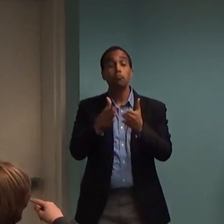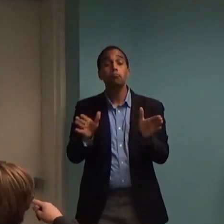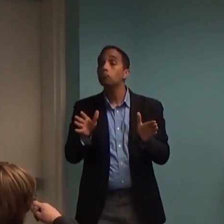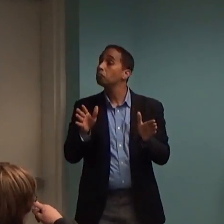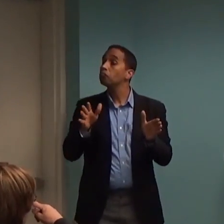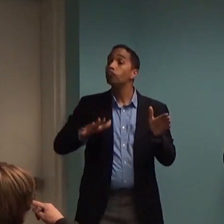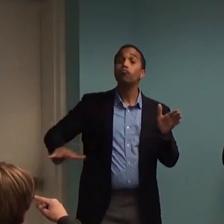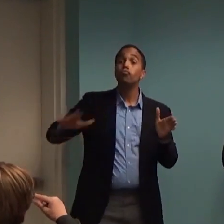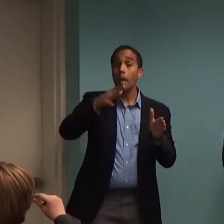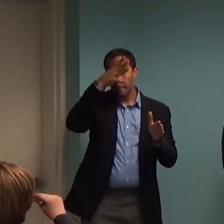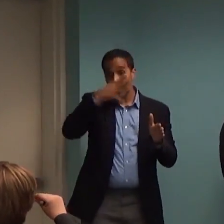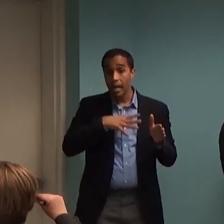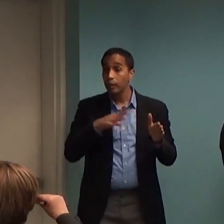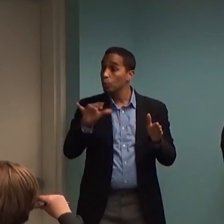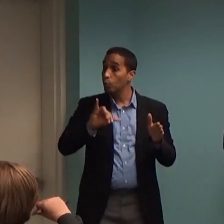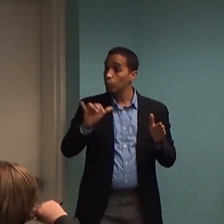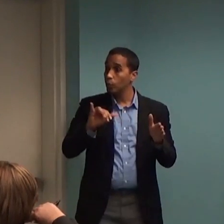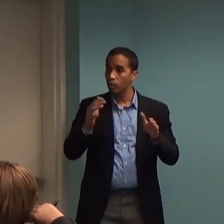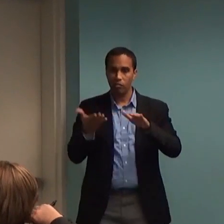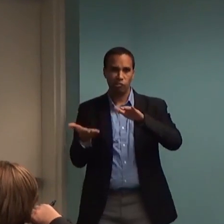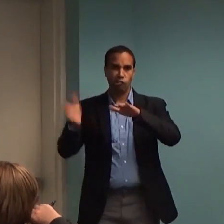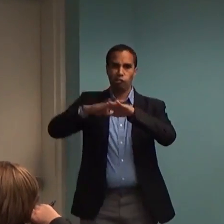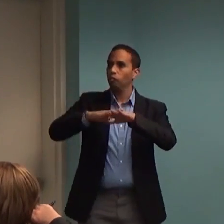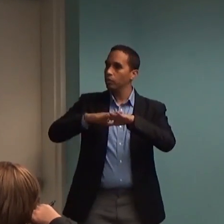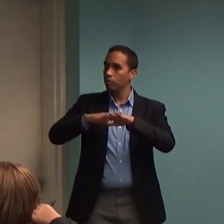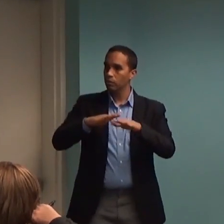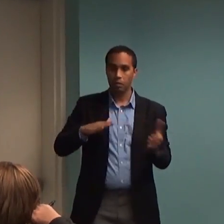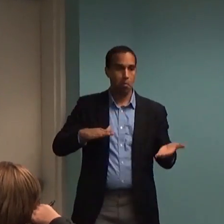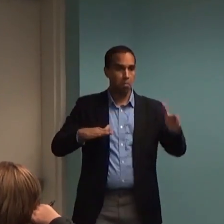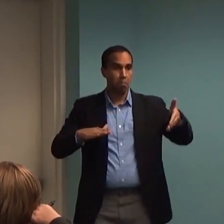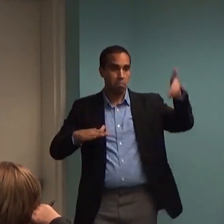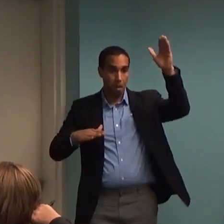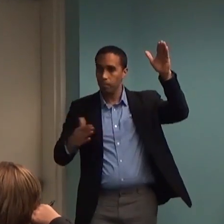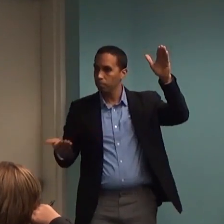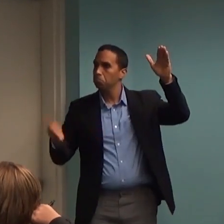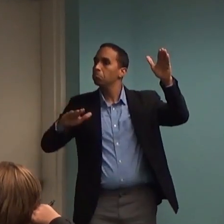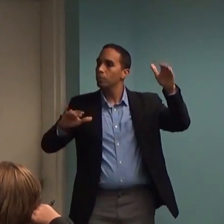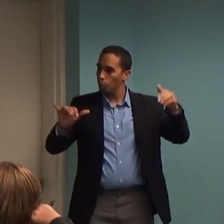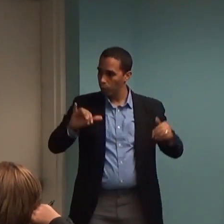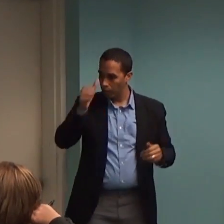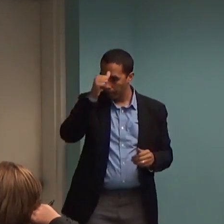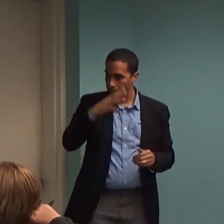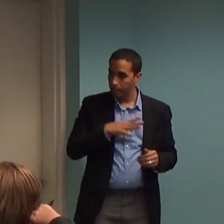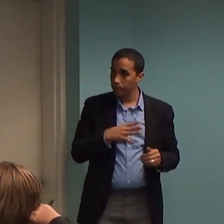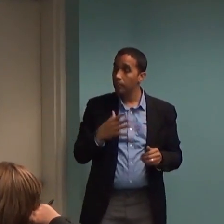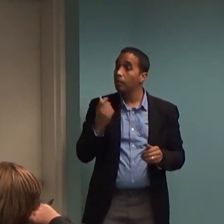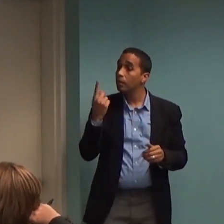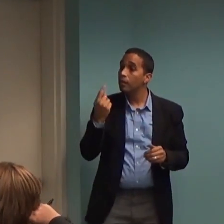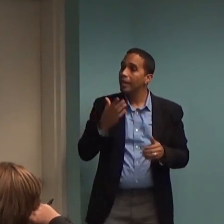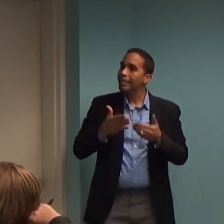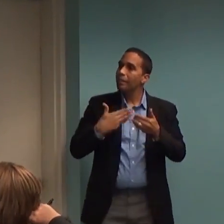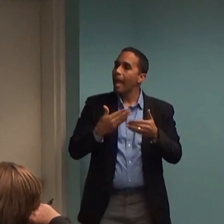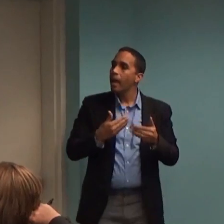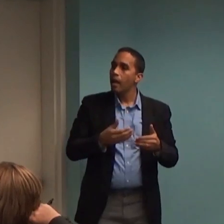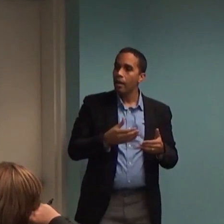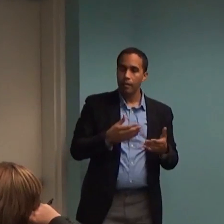board for all groups, adults and men. It is also way up. And for all classes of psychiatric medication.